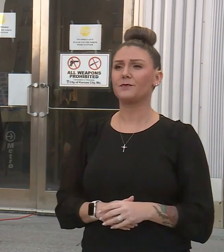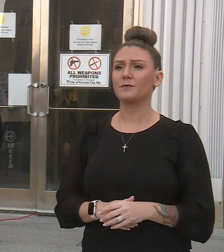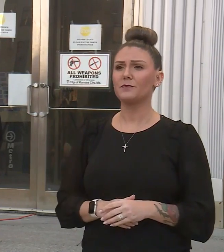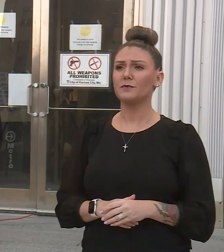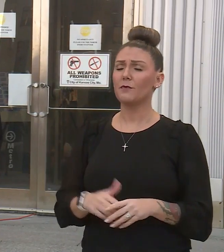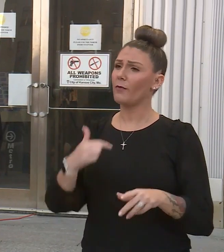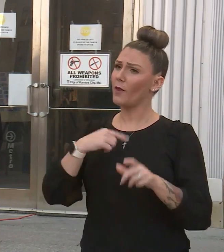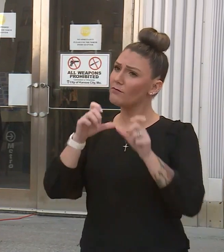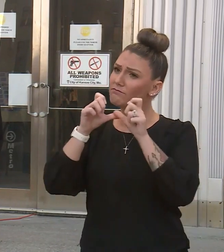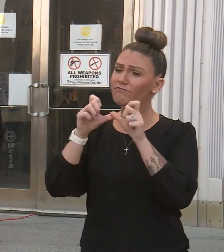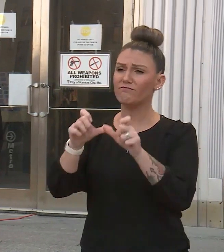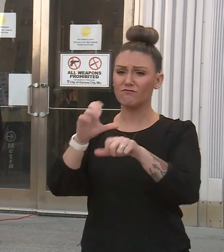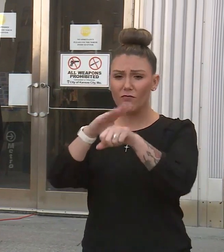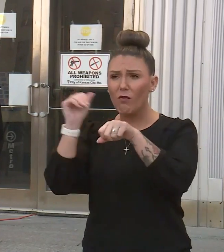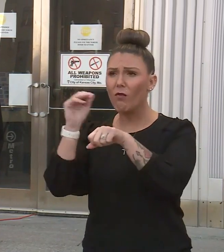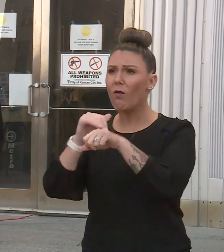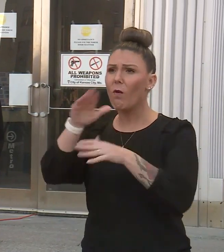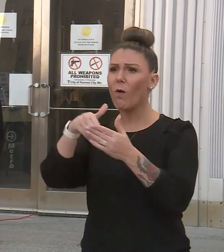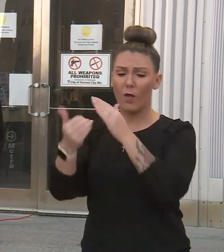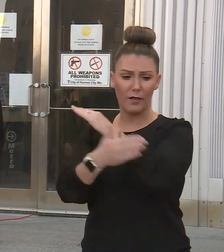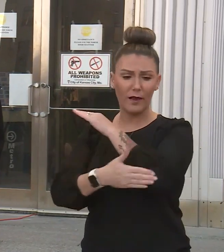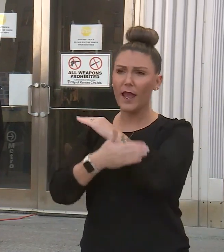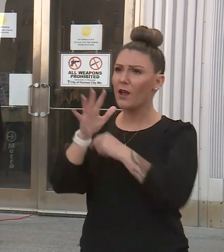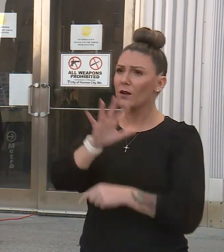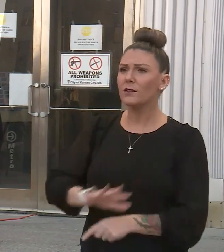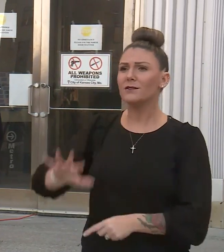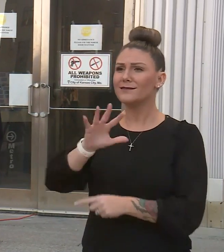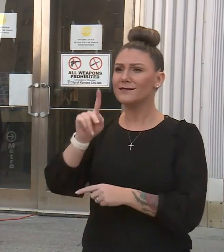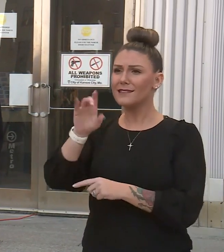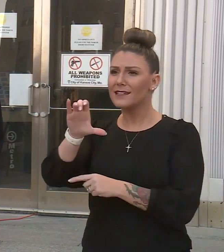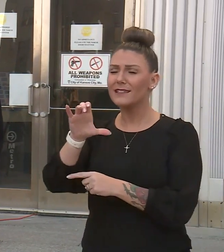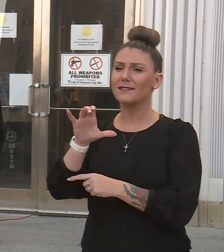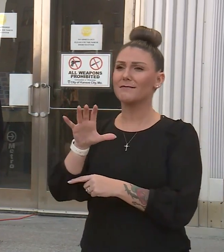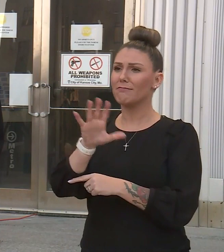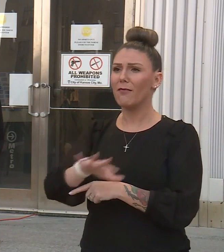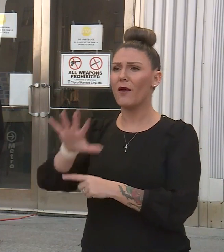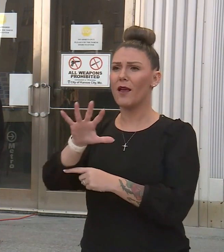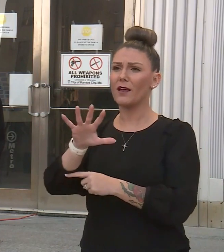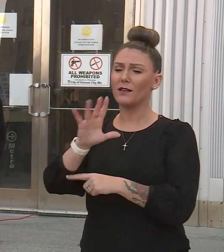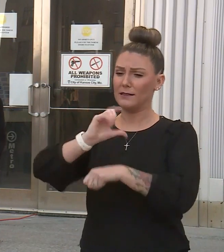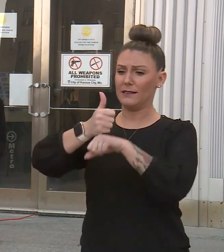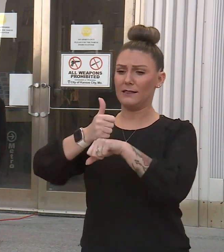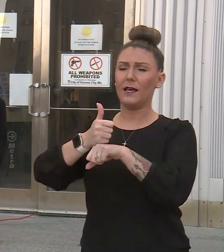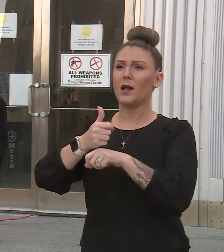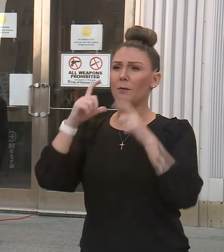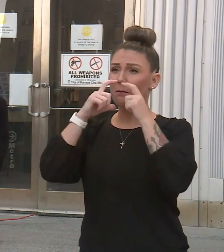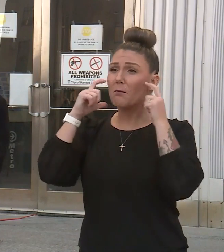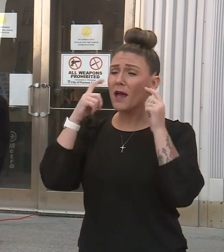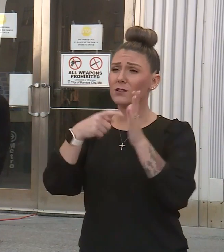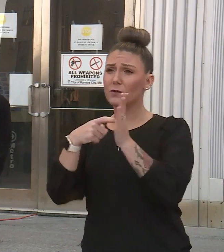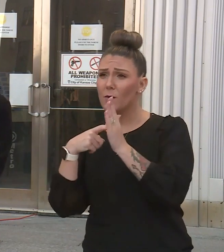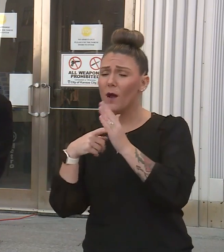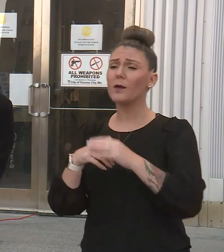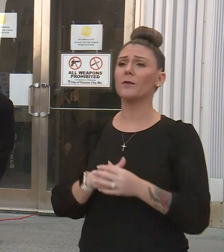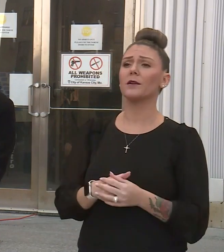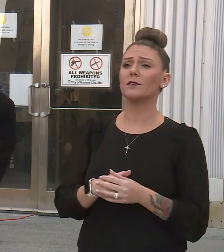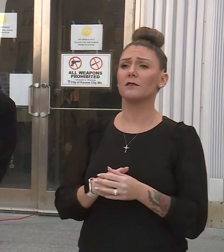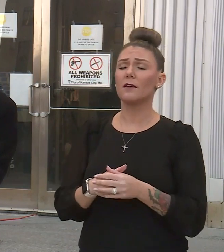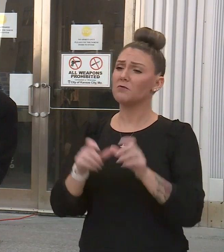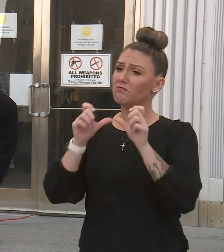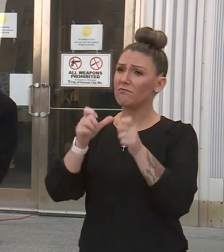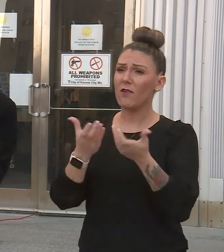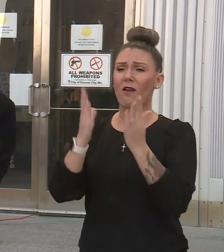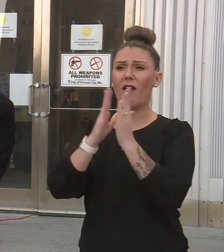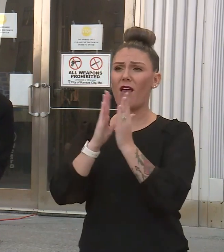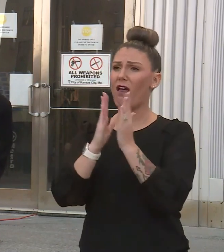I continue to call on the counties that surround us in the Kansas City area to issue things like mask requirements. I continue to ask